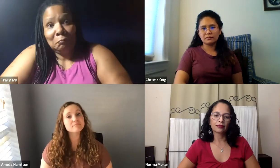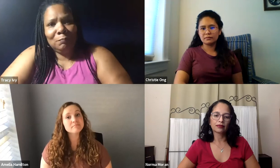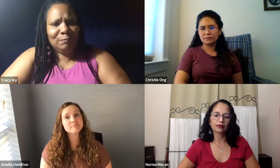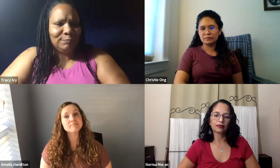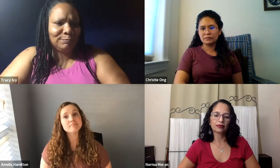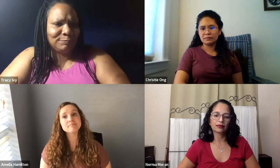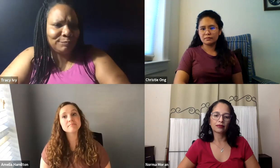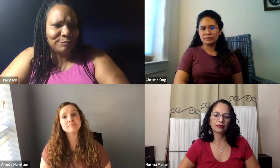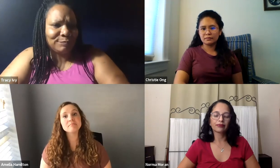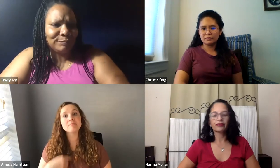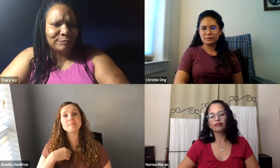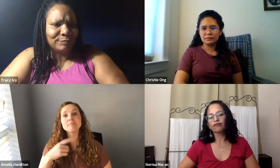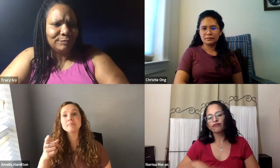don't know, just thinking creatively here.